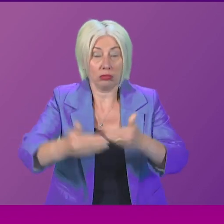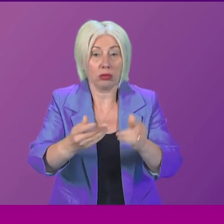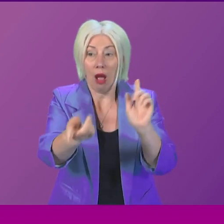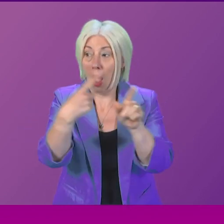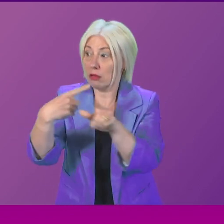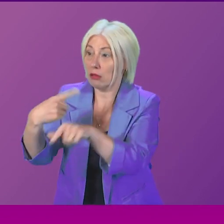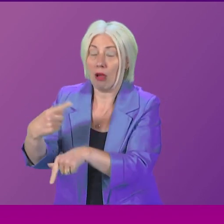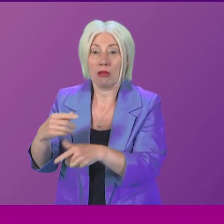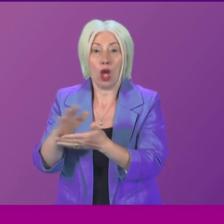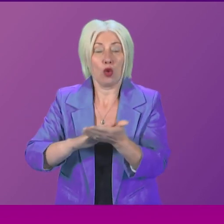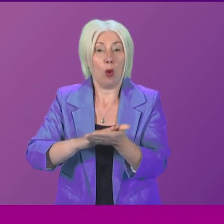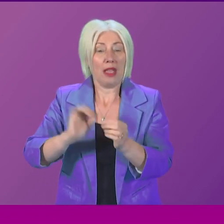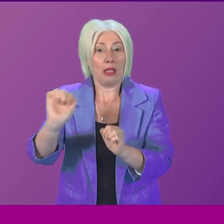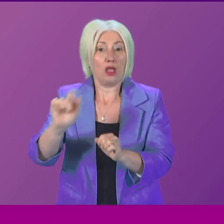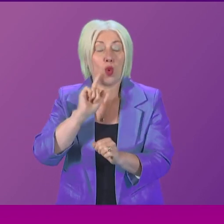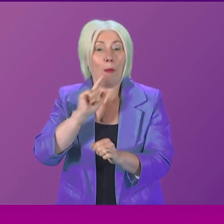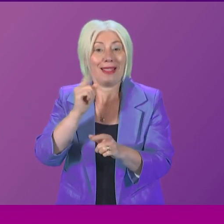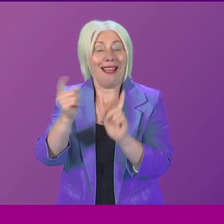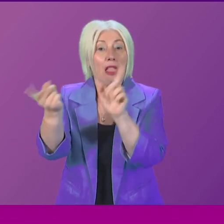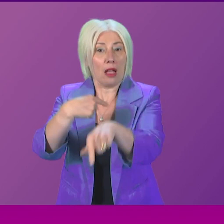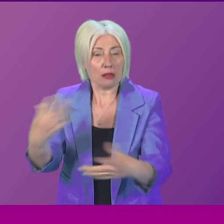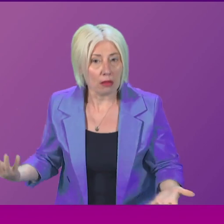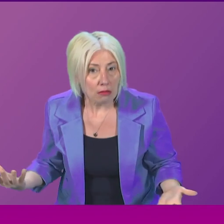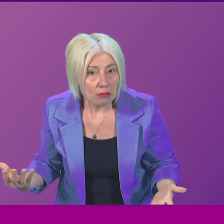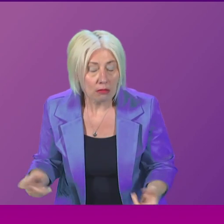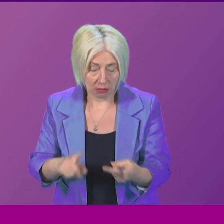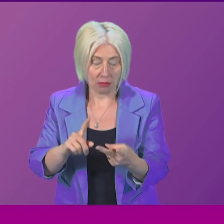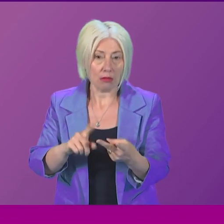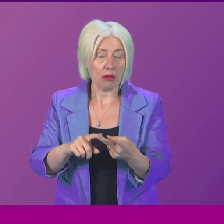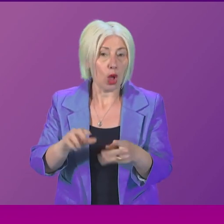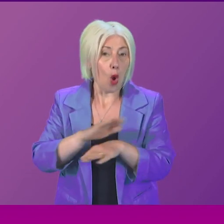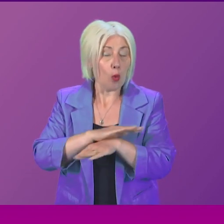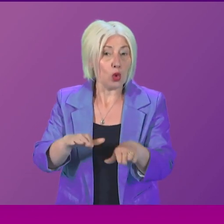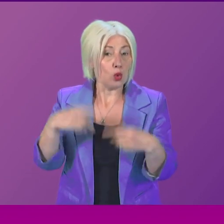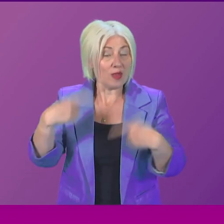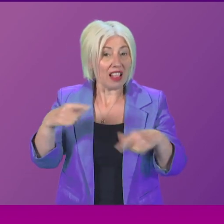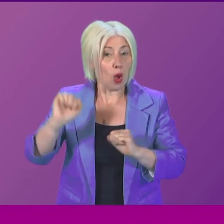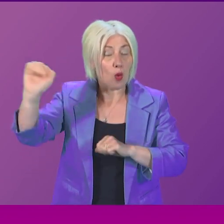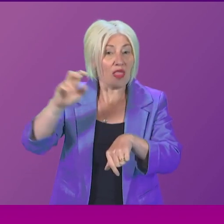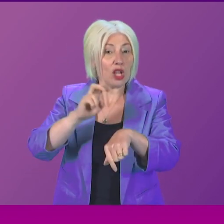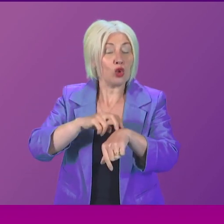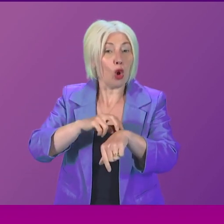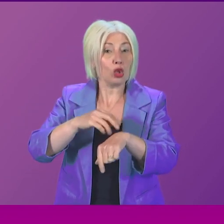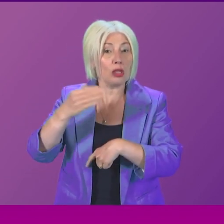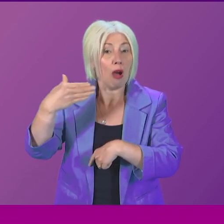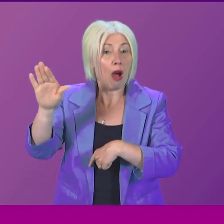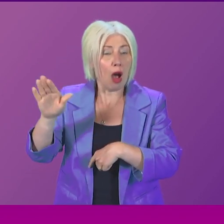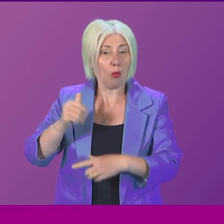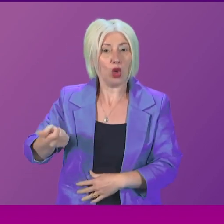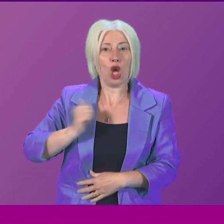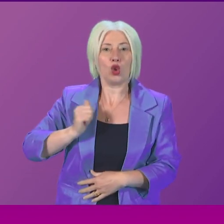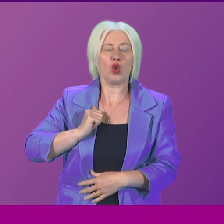like Theresa and so many others. And secondly, we shouldn't be letting Dr Eljamil off by assuming that he will not